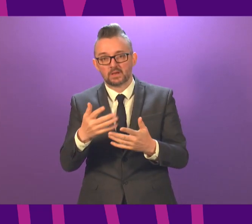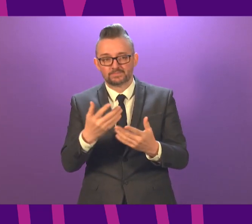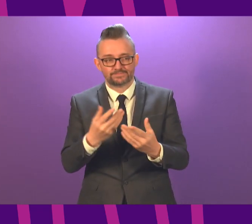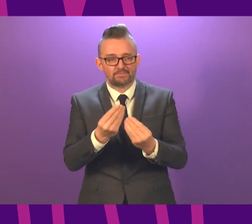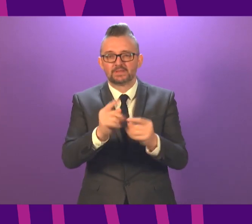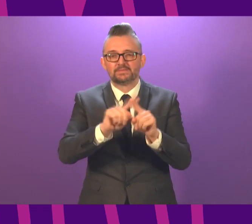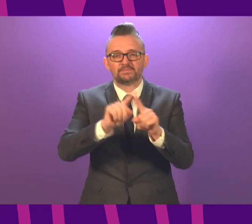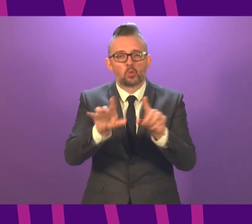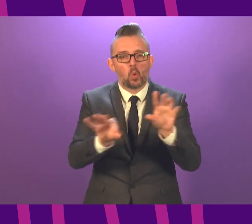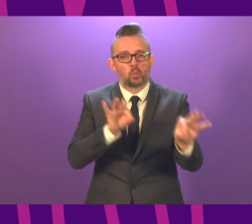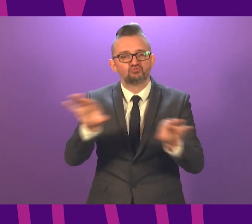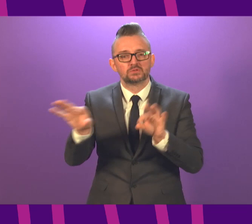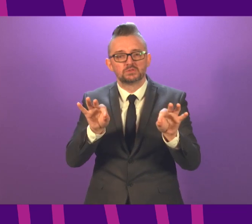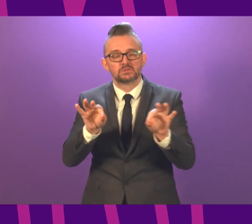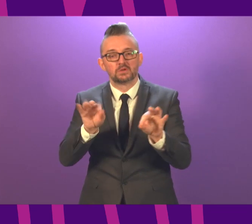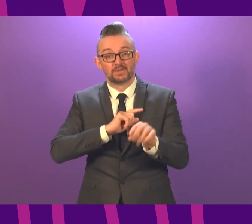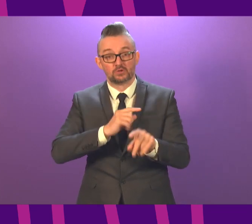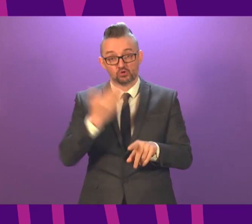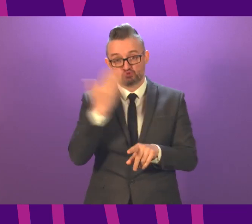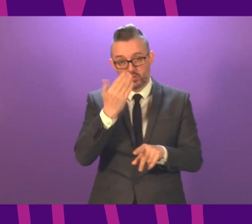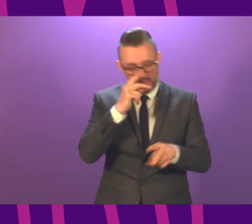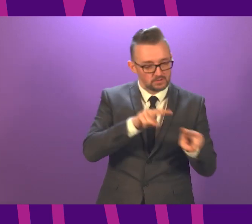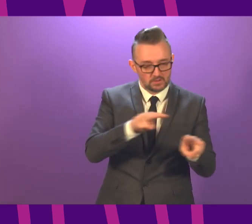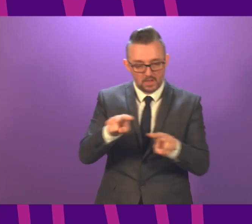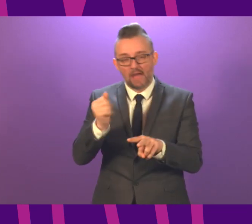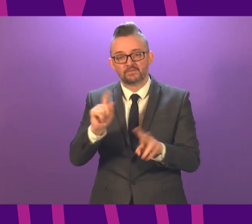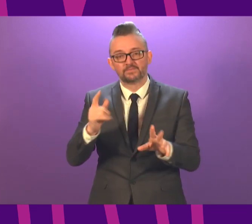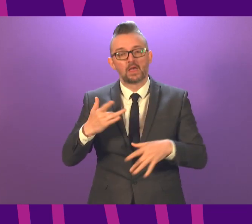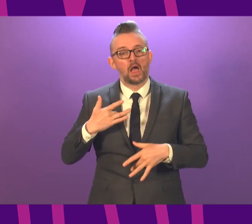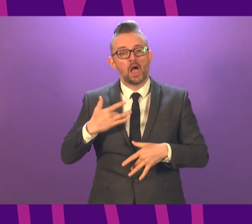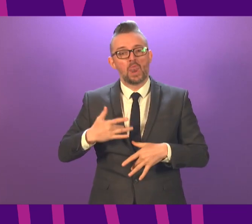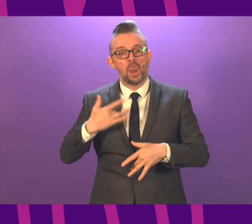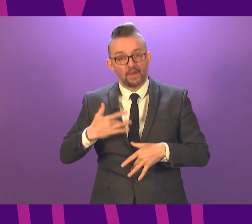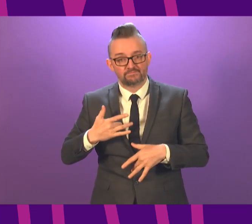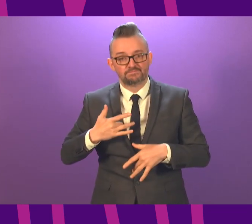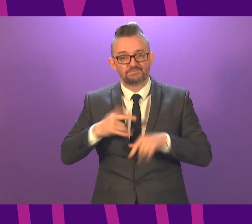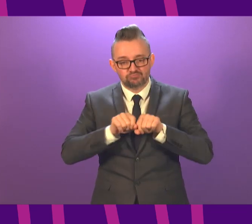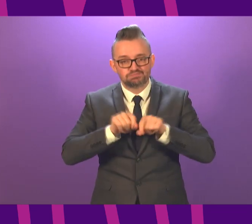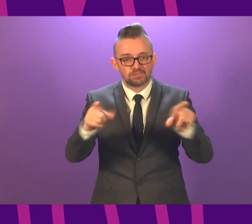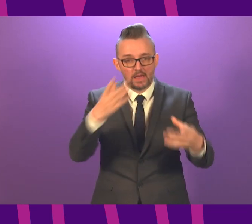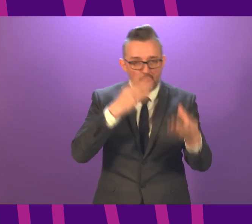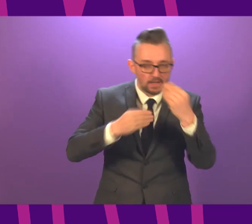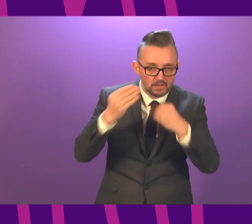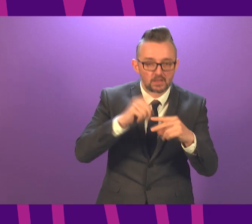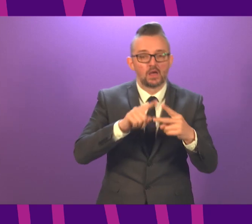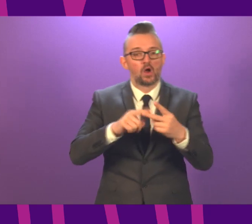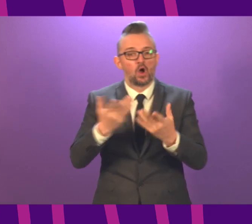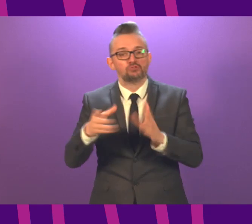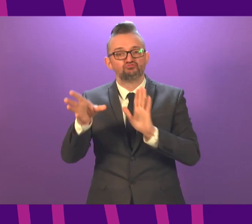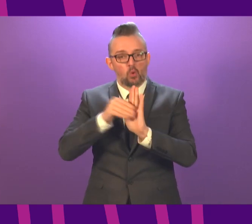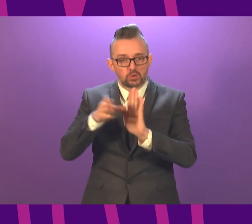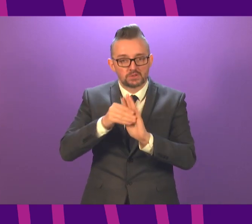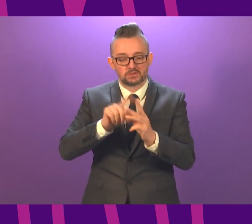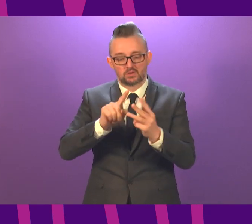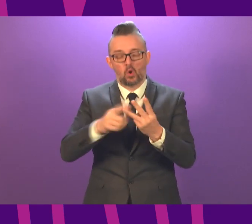to schools. That has enhanced the provision for live remote learning, recorded lessons and supported learning via online